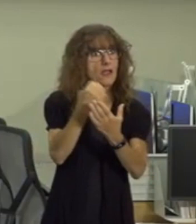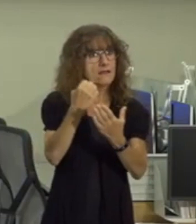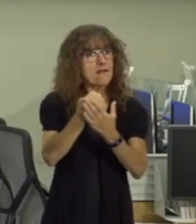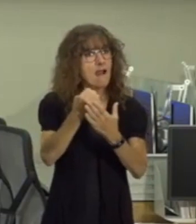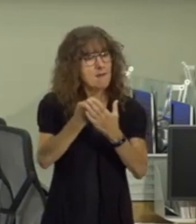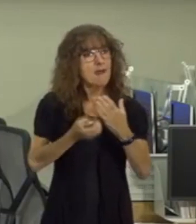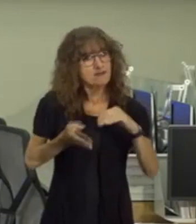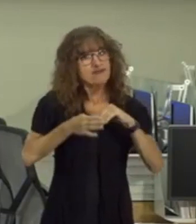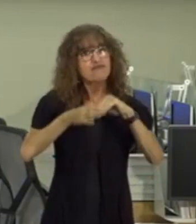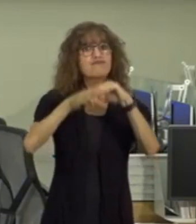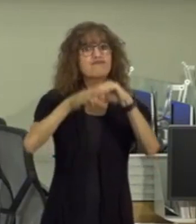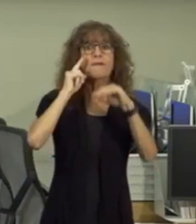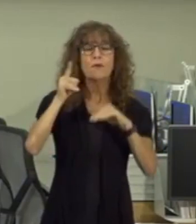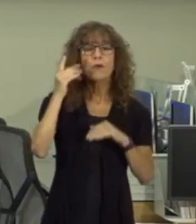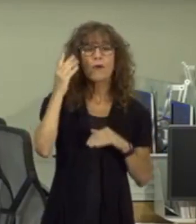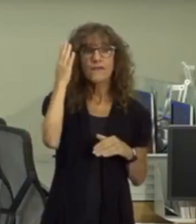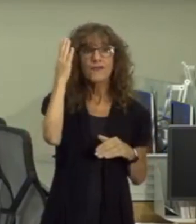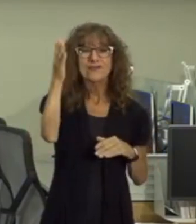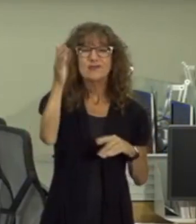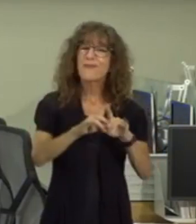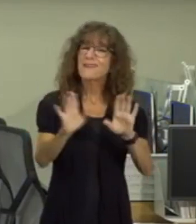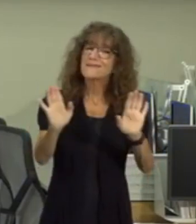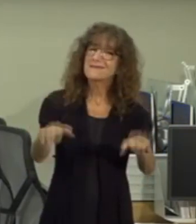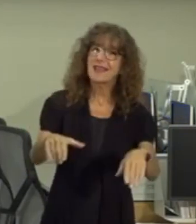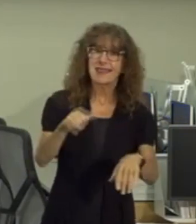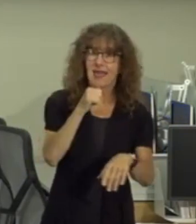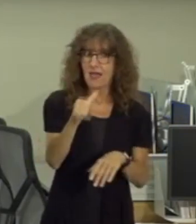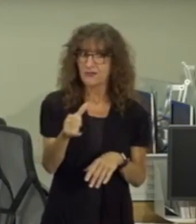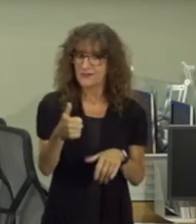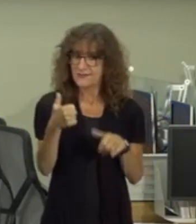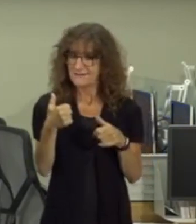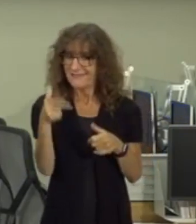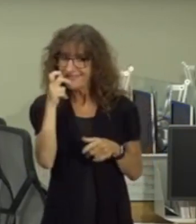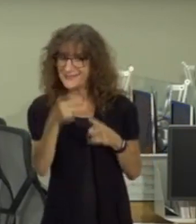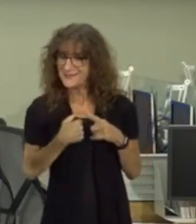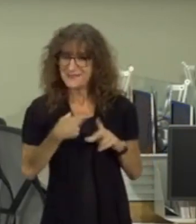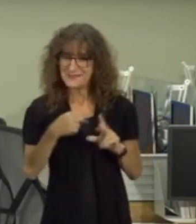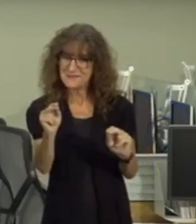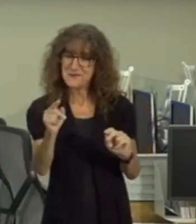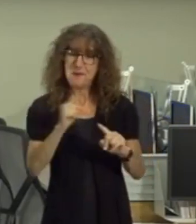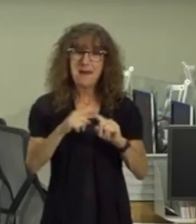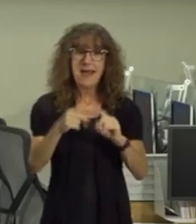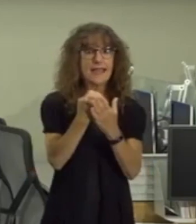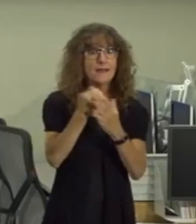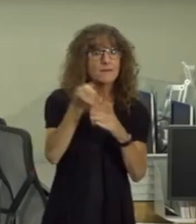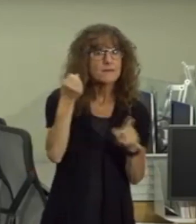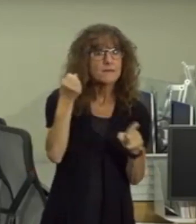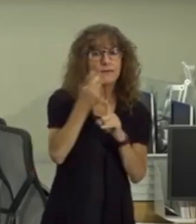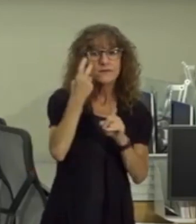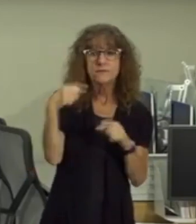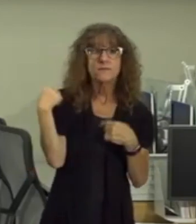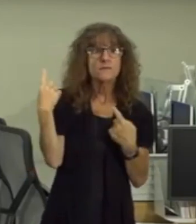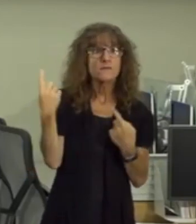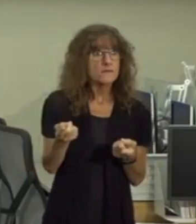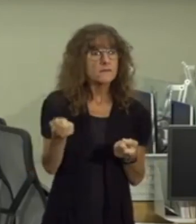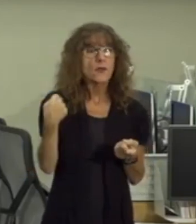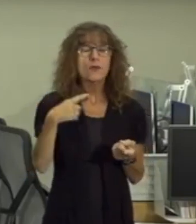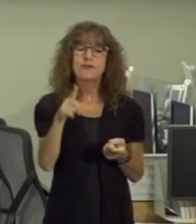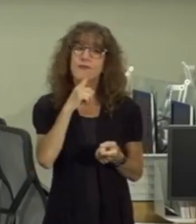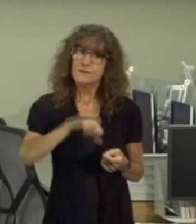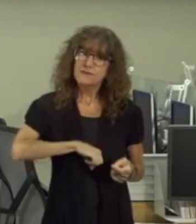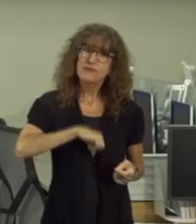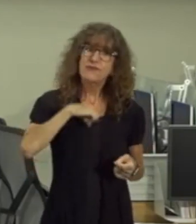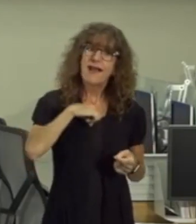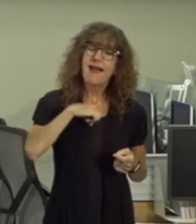position for the future but don't just take my word for it despite the economic impact that we have seen we were really